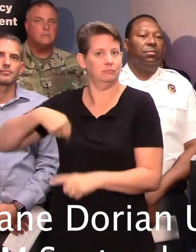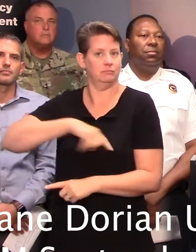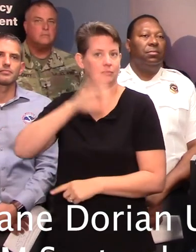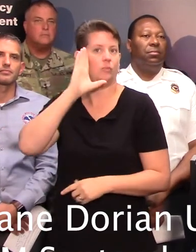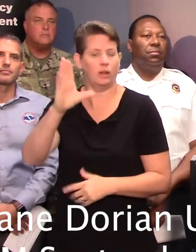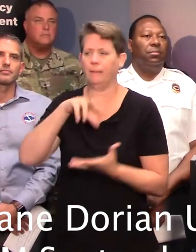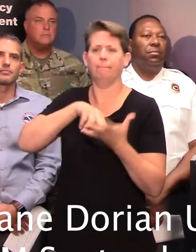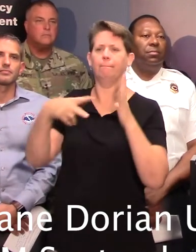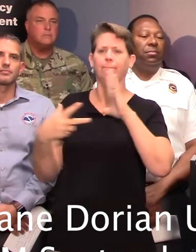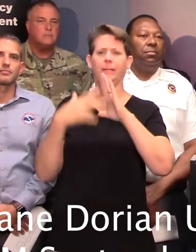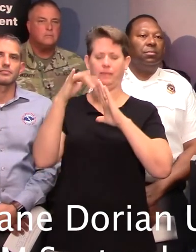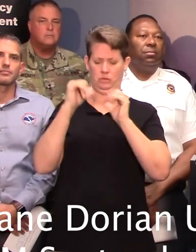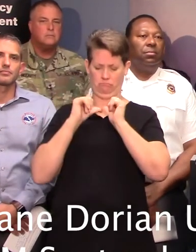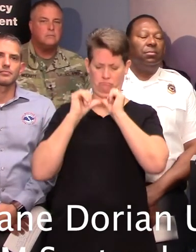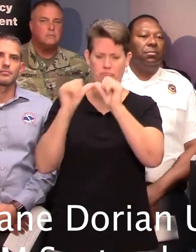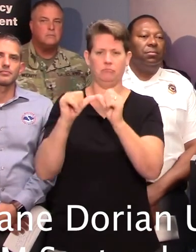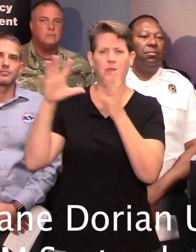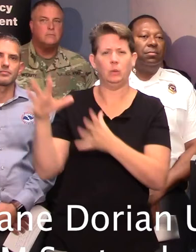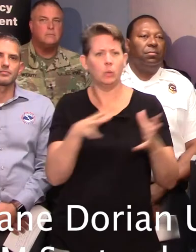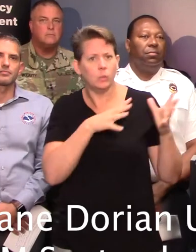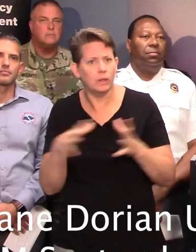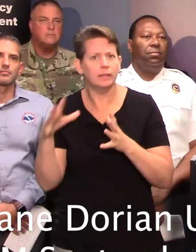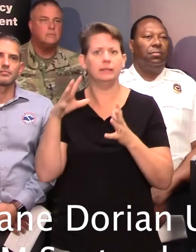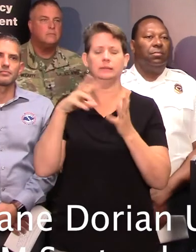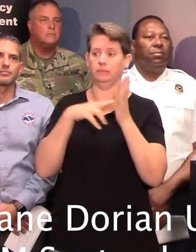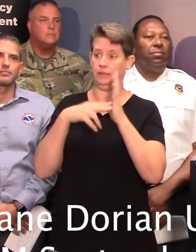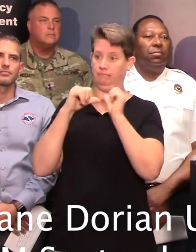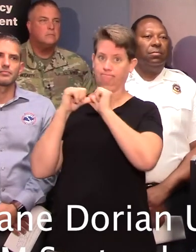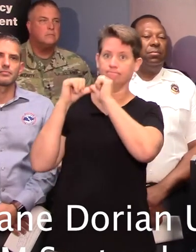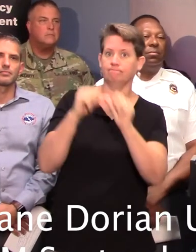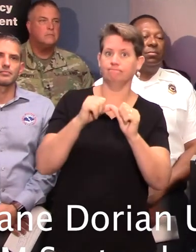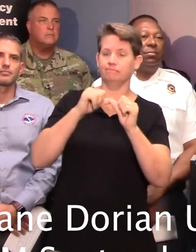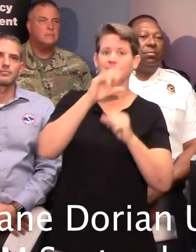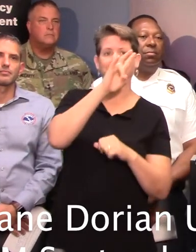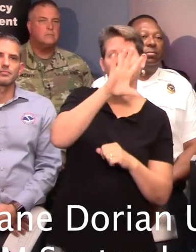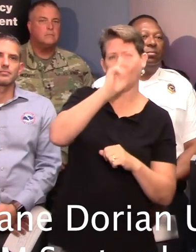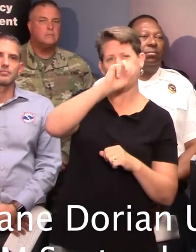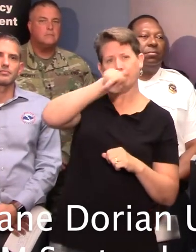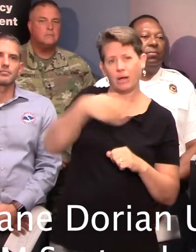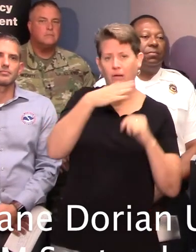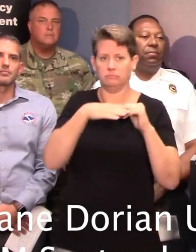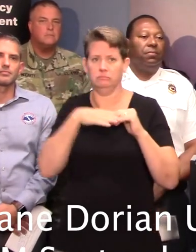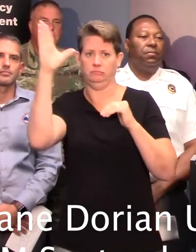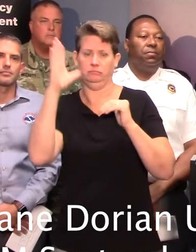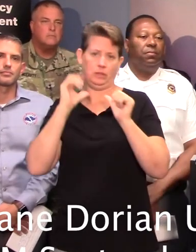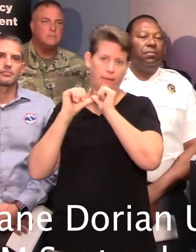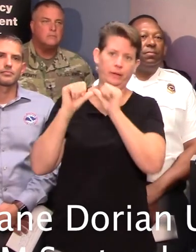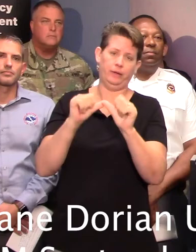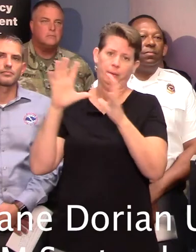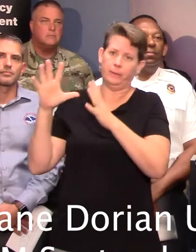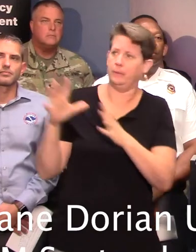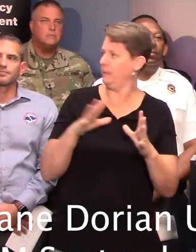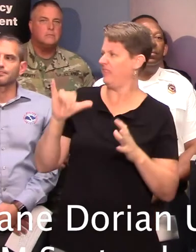sustained hurricane winds, or not gusts, but winds of 75 miles an hour or more. That's demonstrated